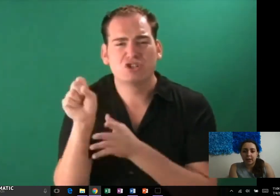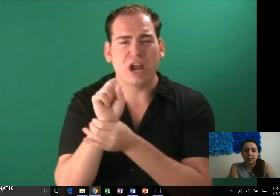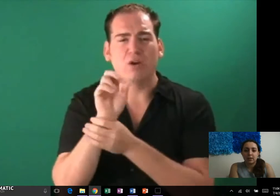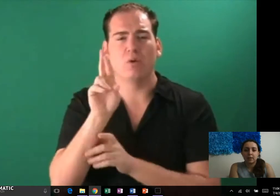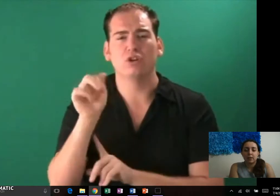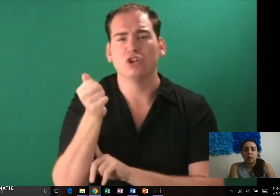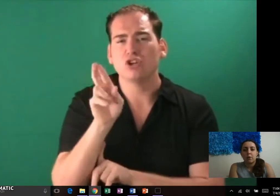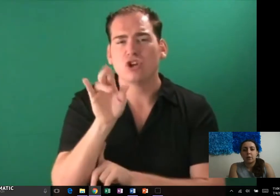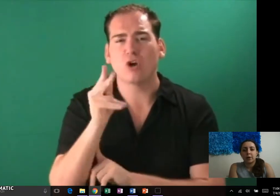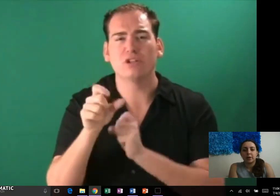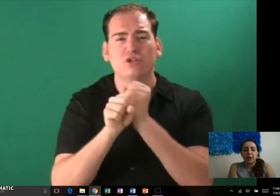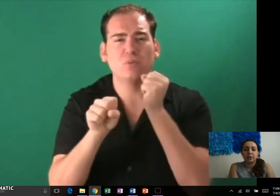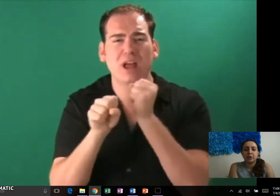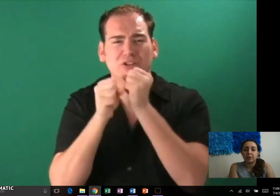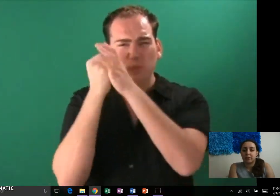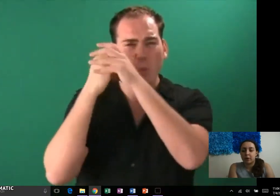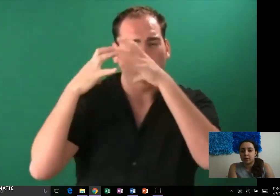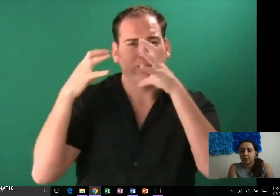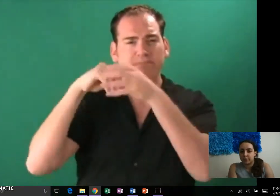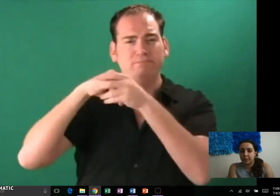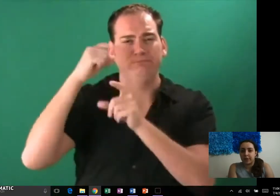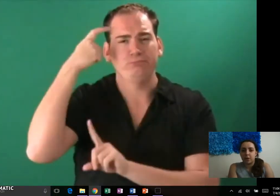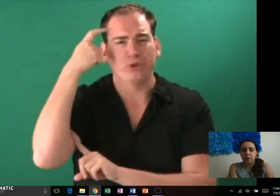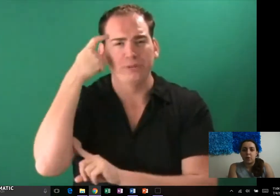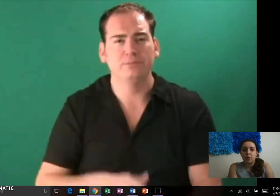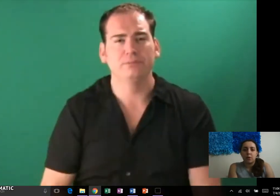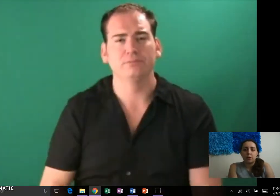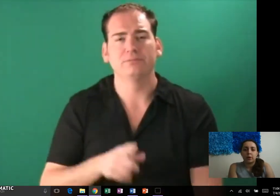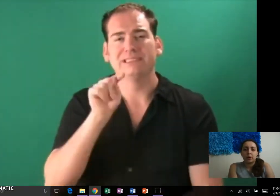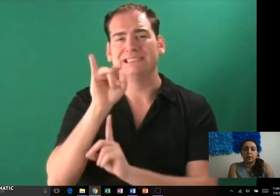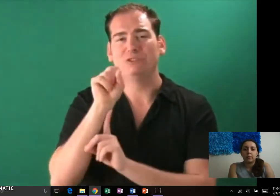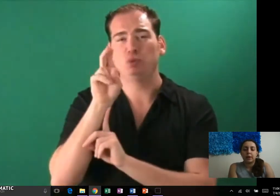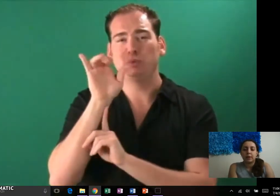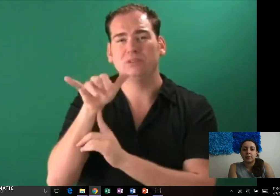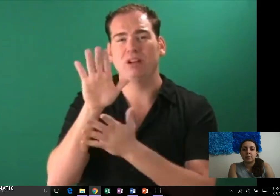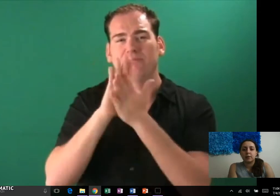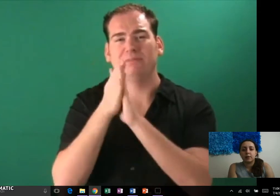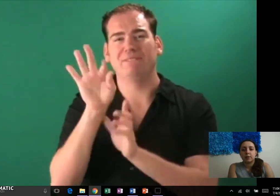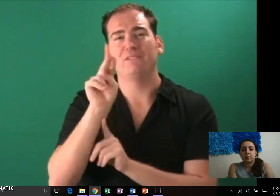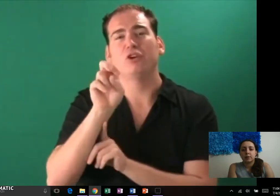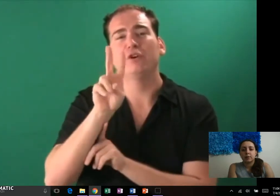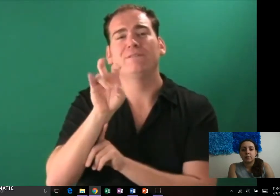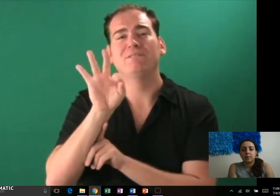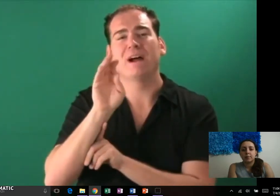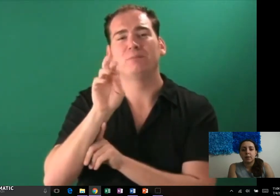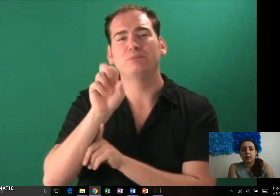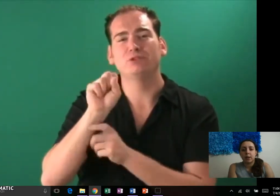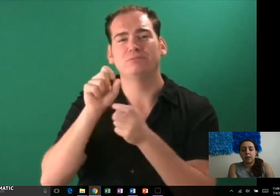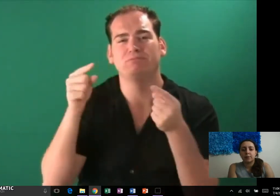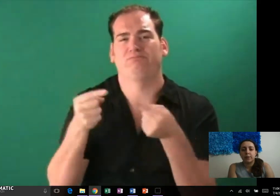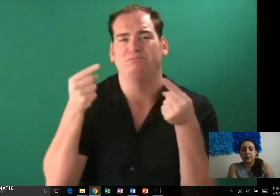or your head shakes extremely or your brain and the